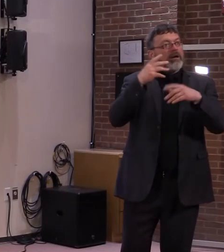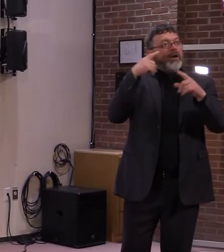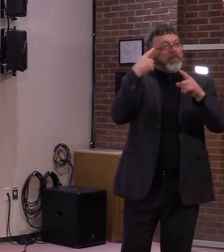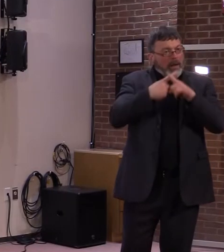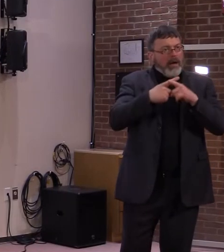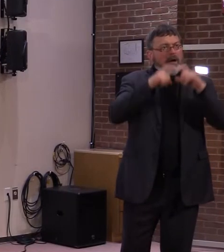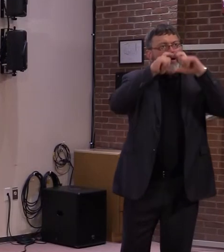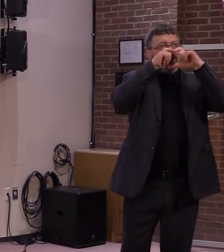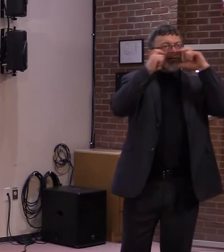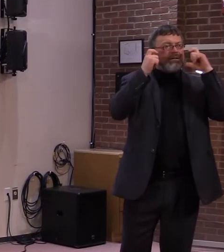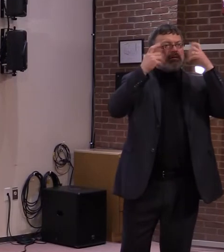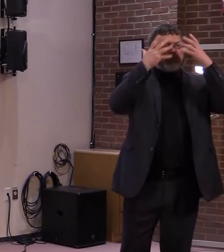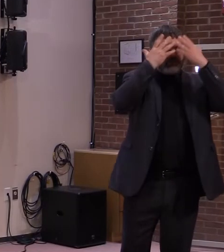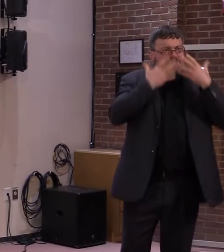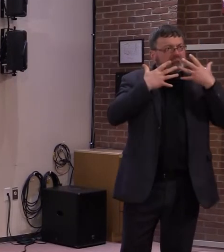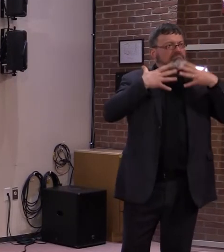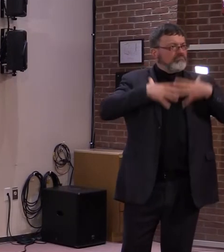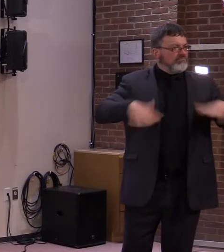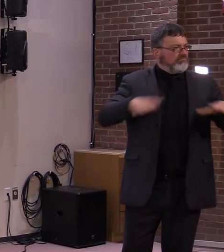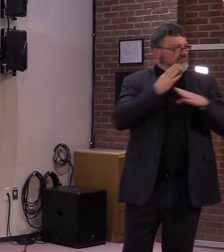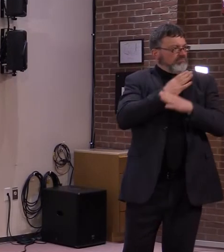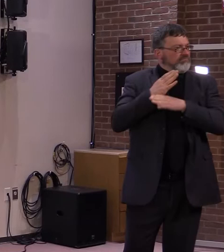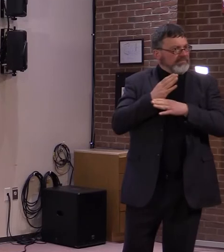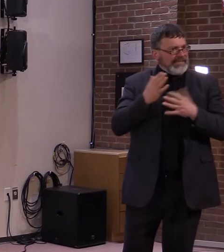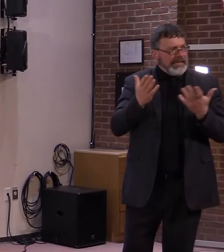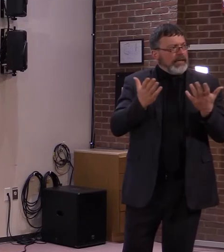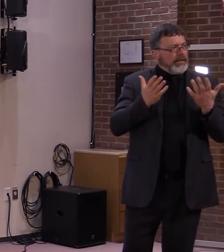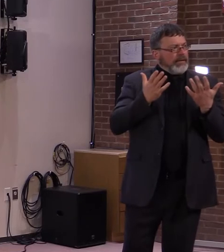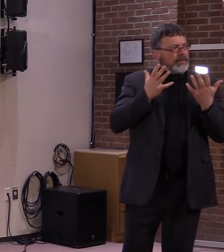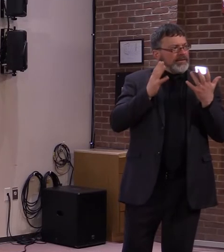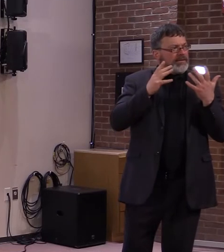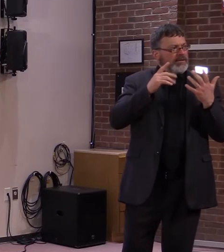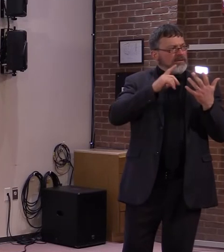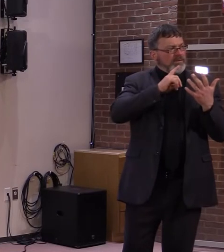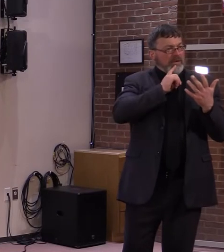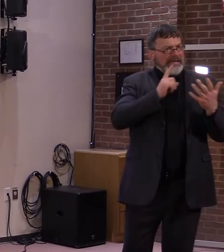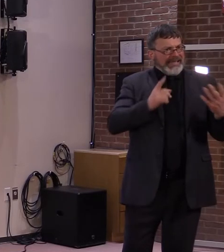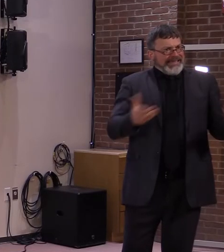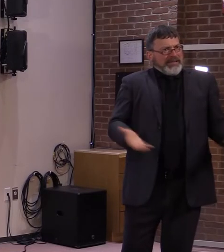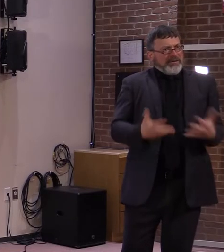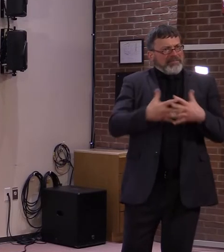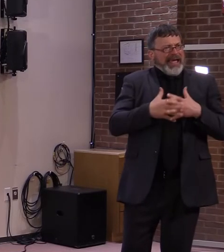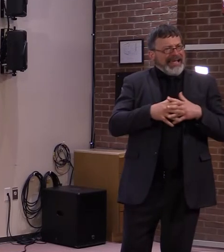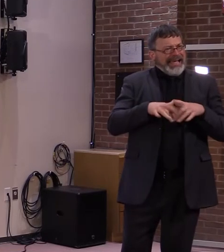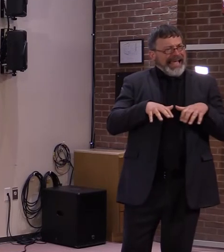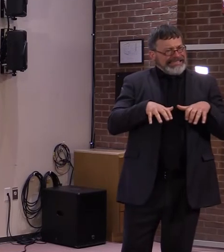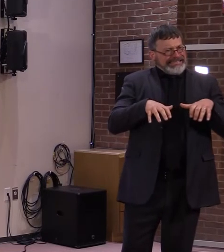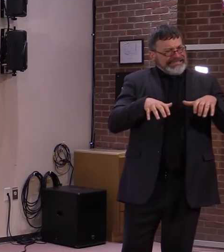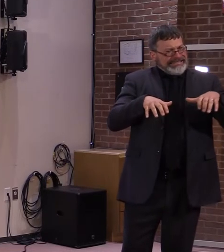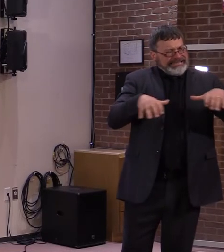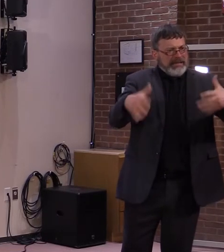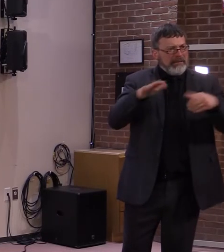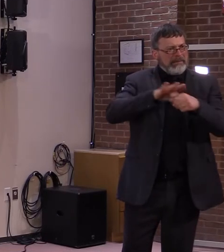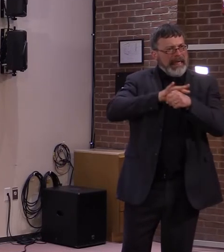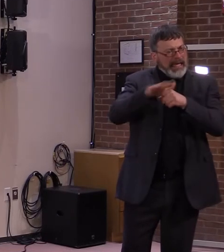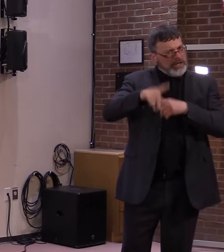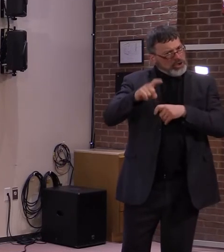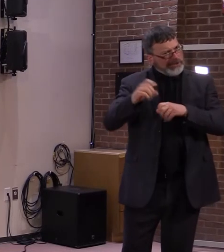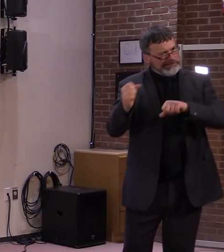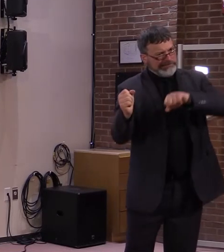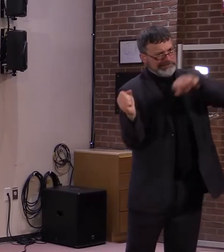and was going to connect with our folks over in public safety about that very issue. If we have